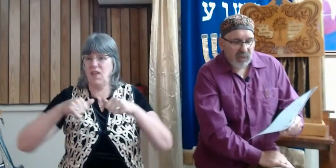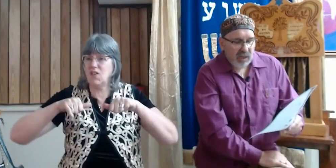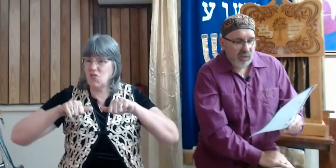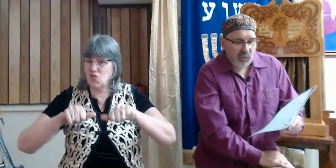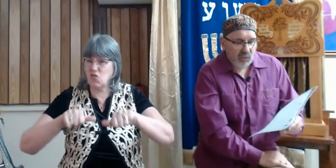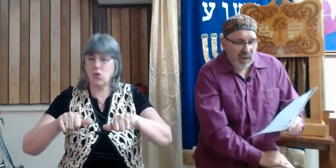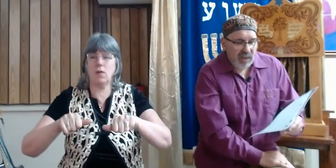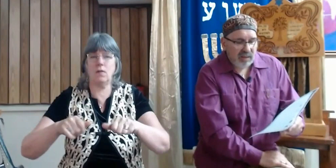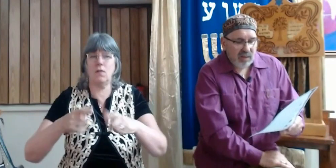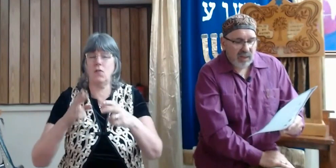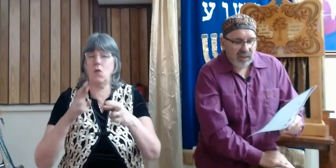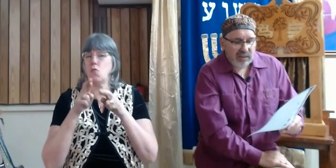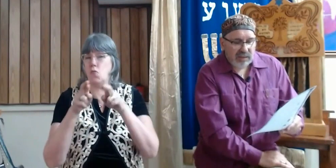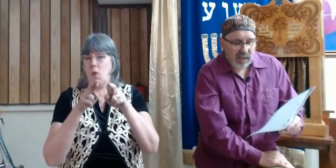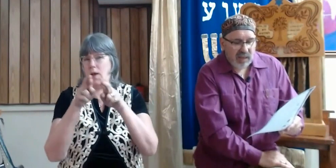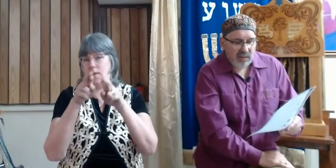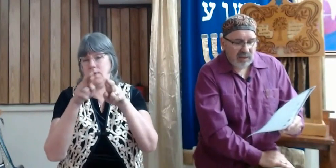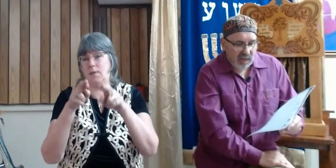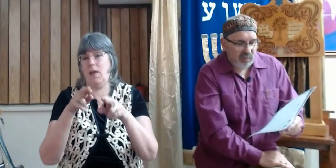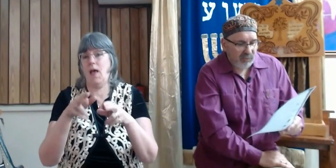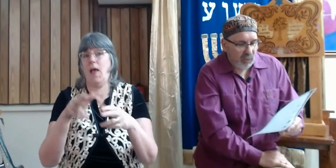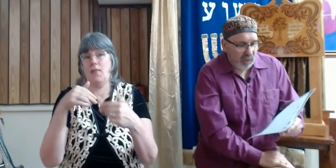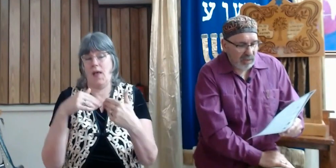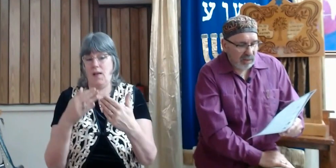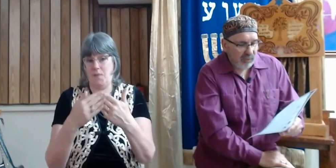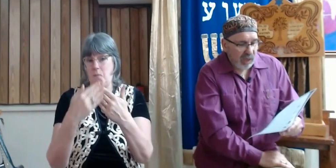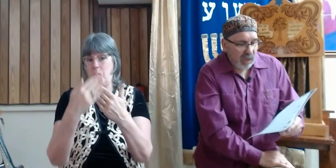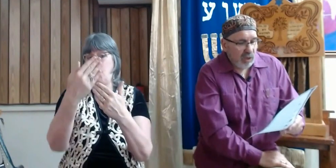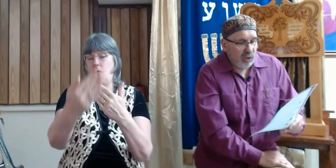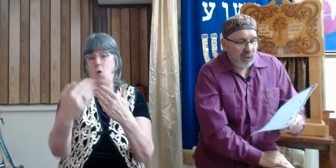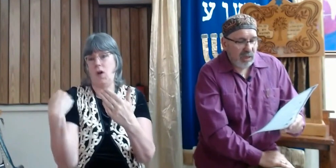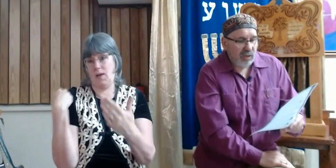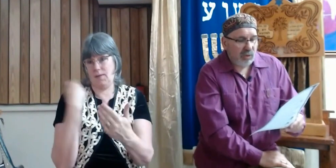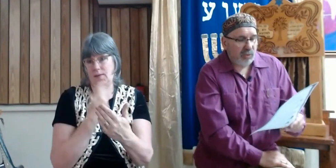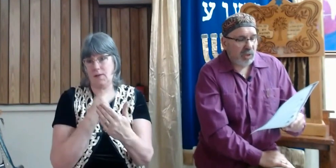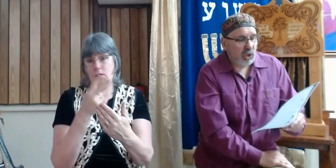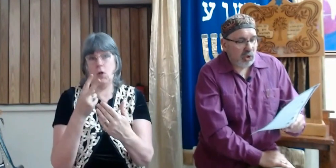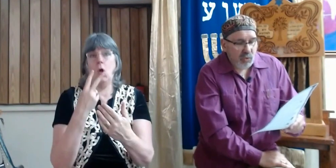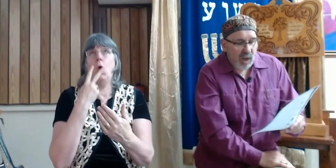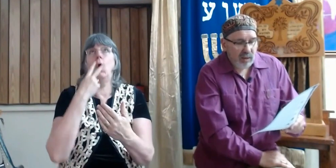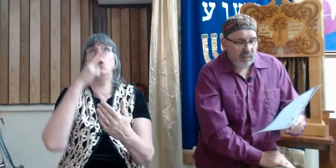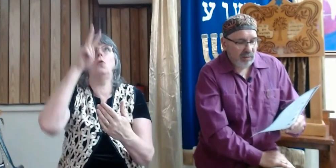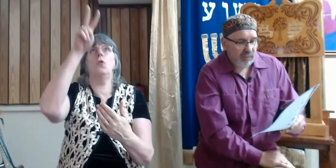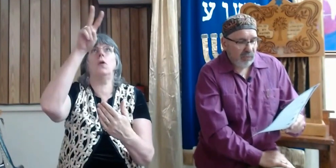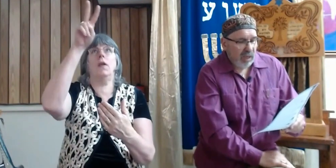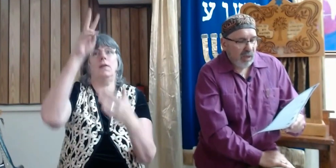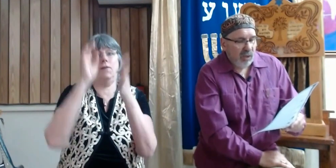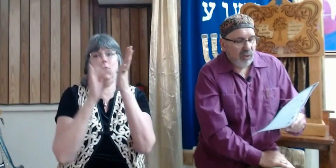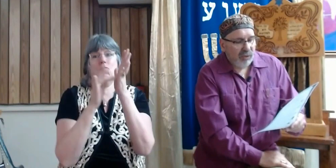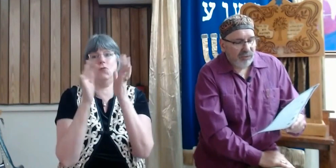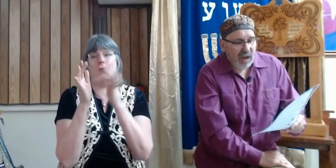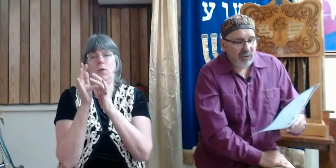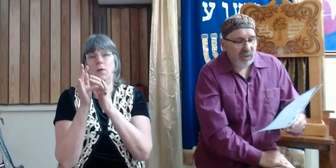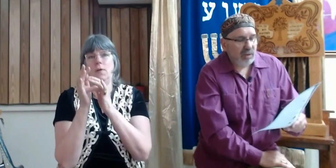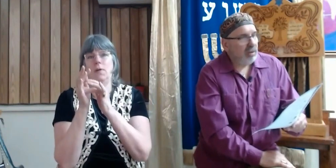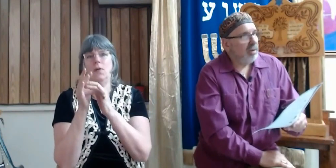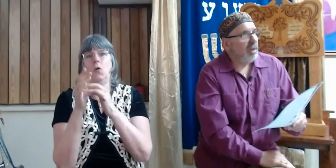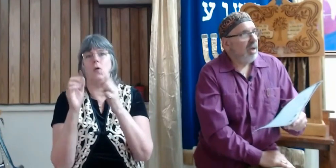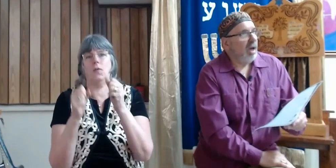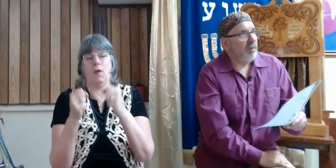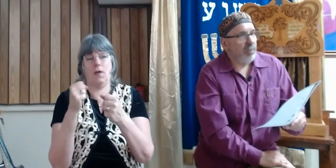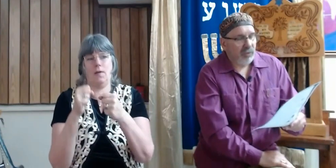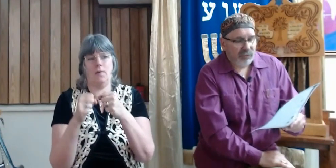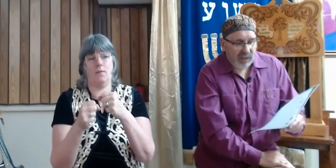the race that is set before us, looking to Yeshua, the founder